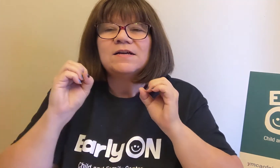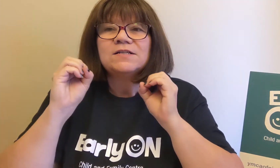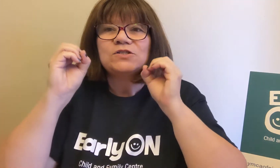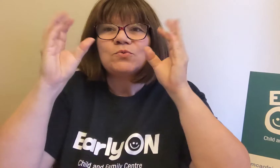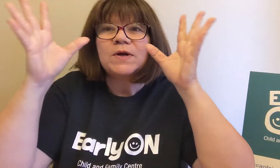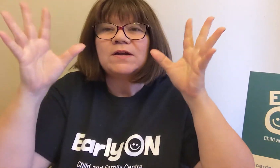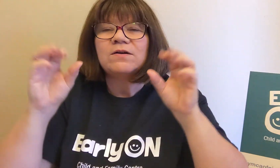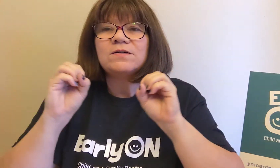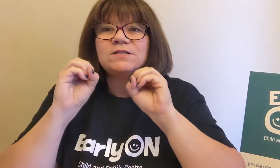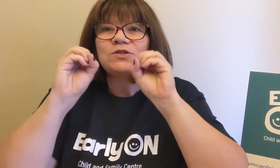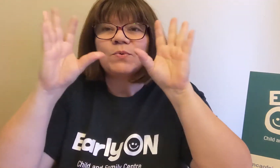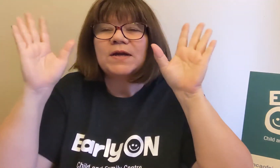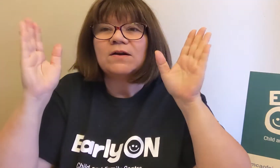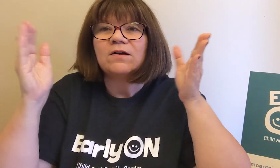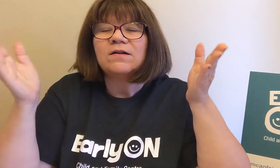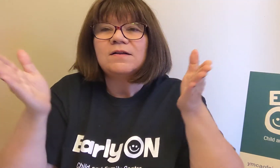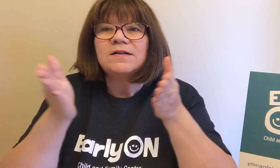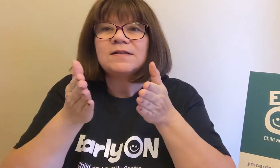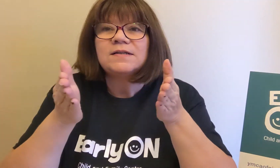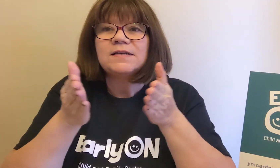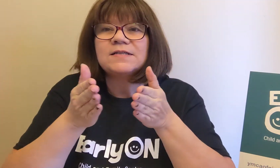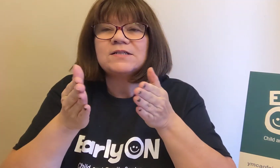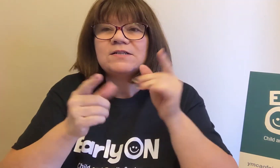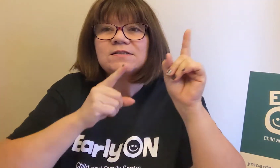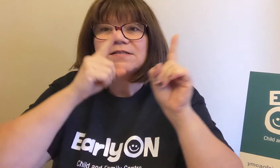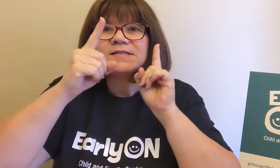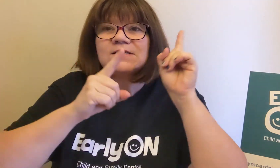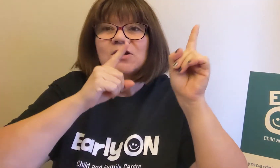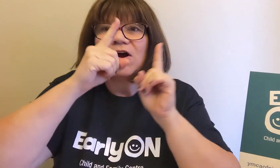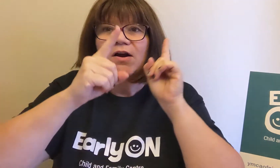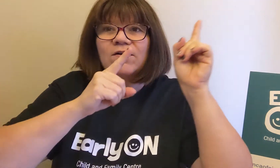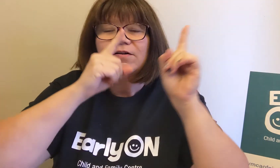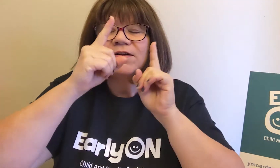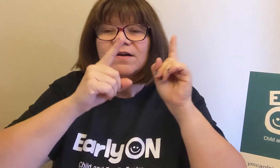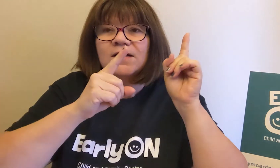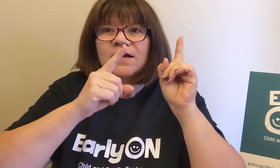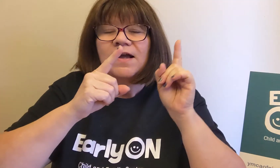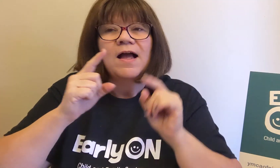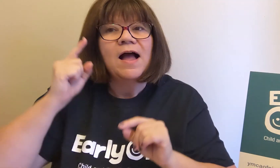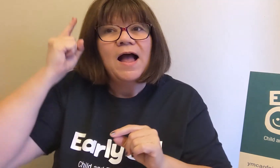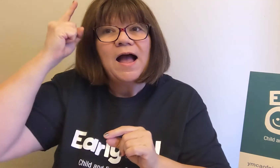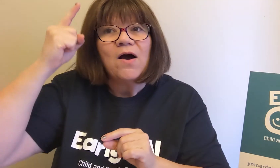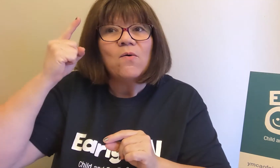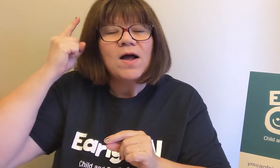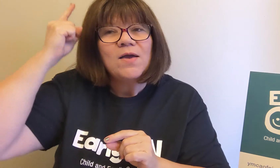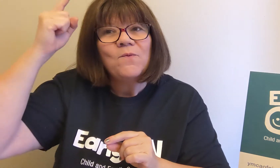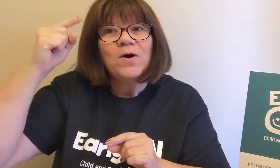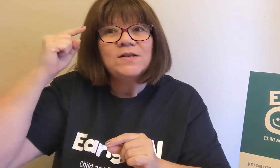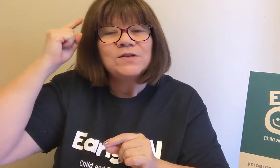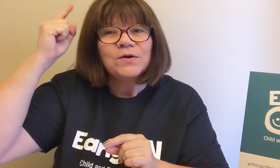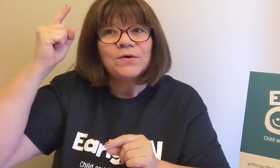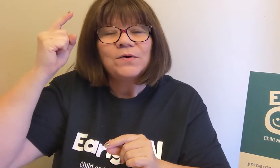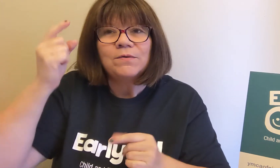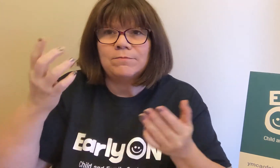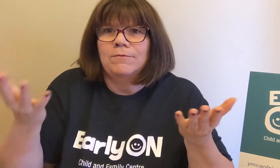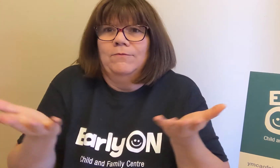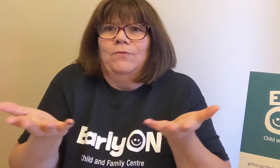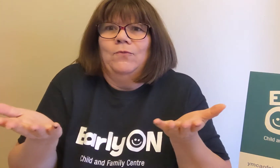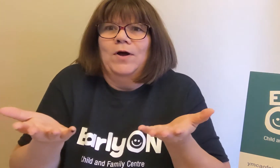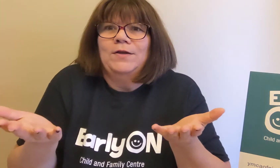Twinkle twinkle little star how I wonder what